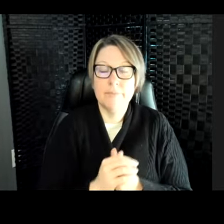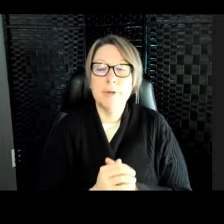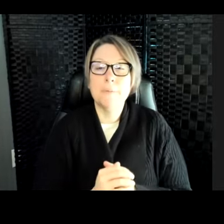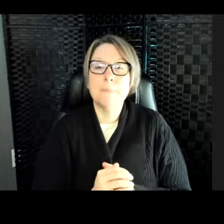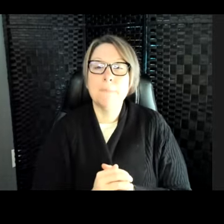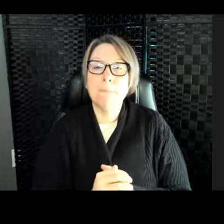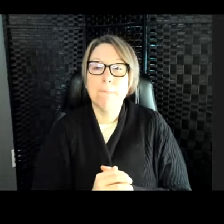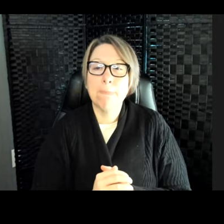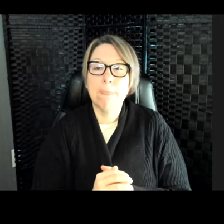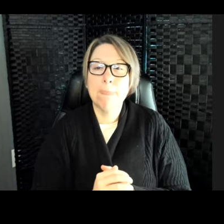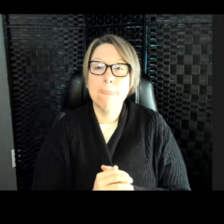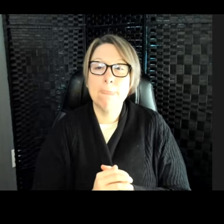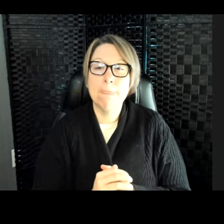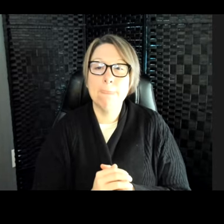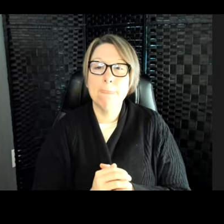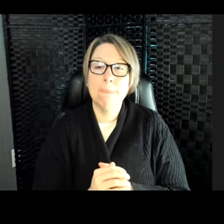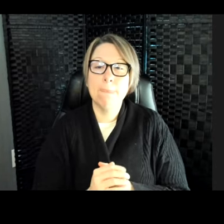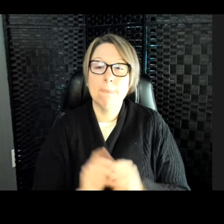But that's not the reason they're going extinct.